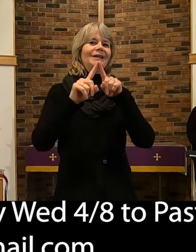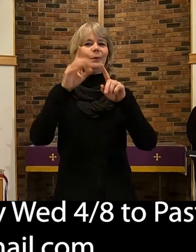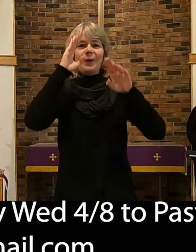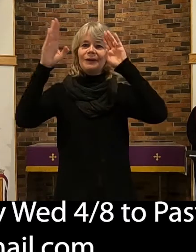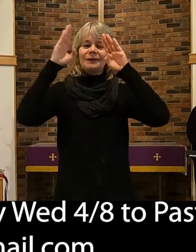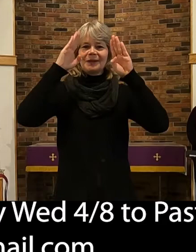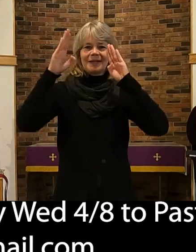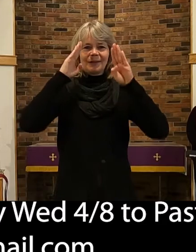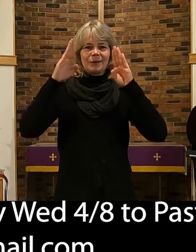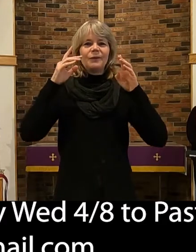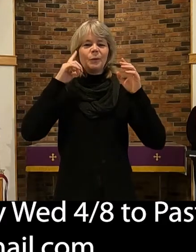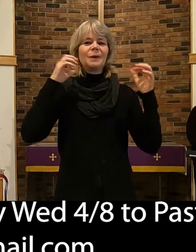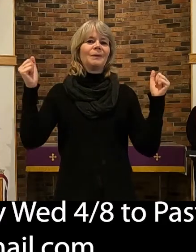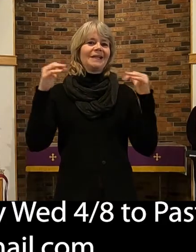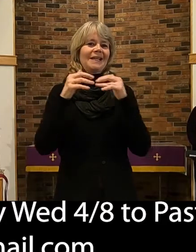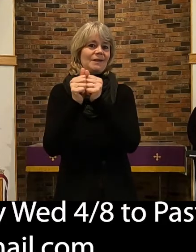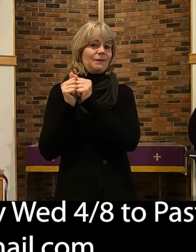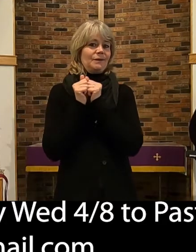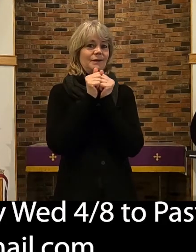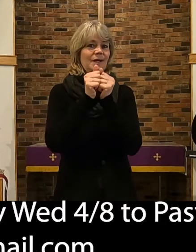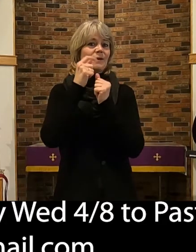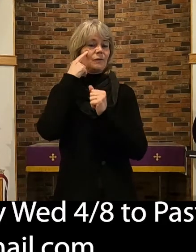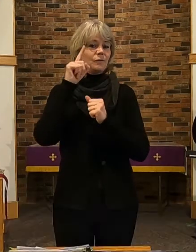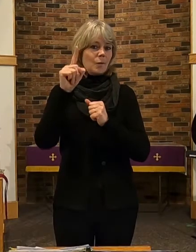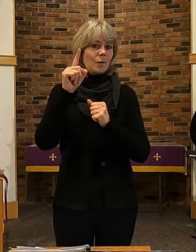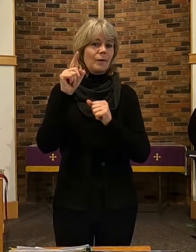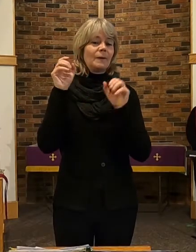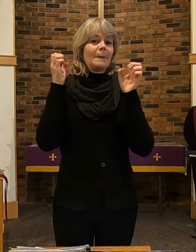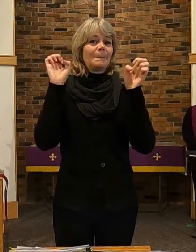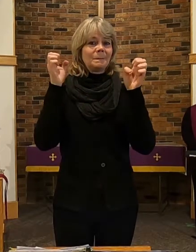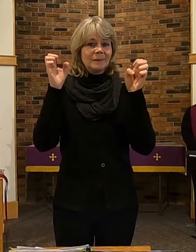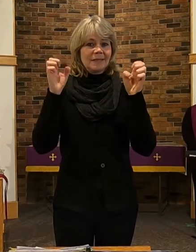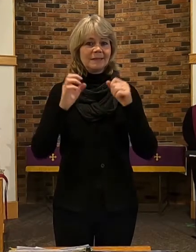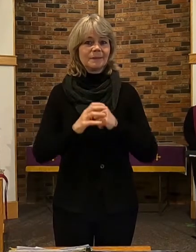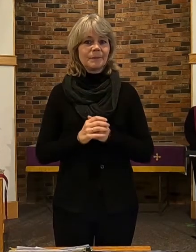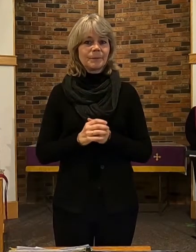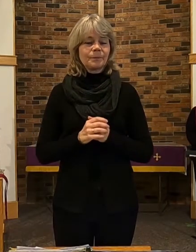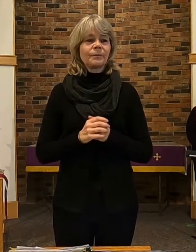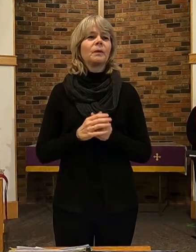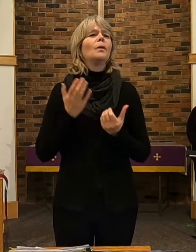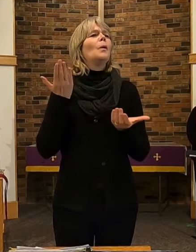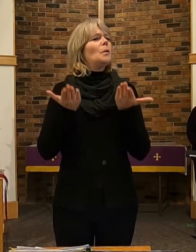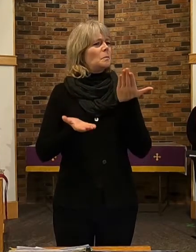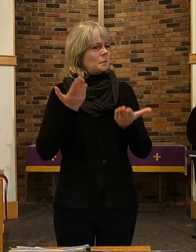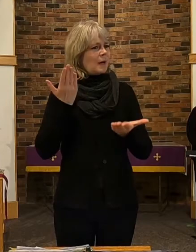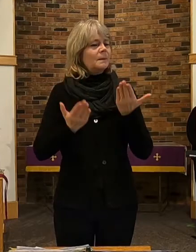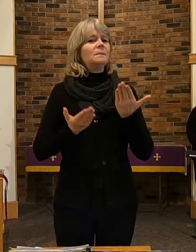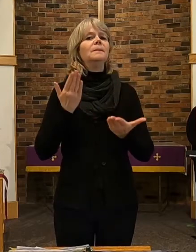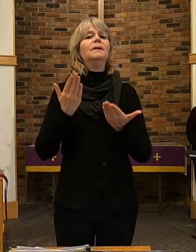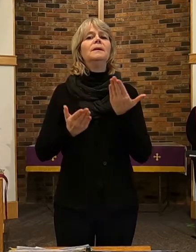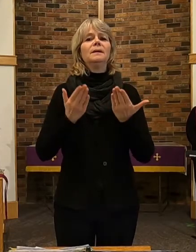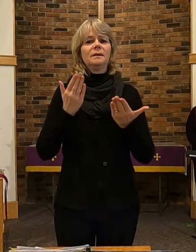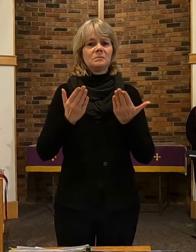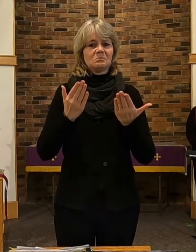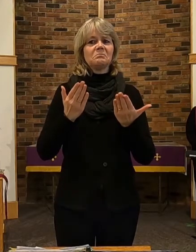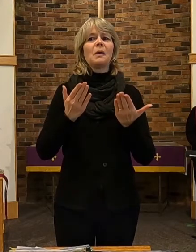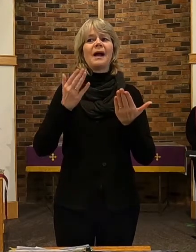gathering time. I likely will plan to have that show up on our